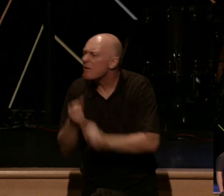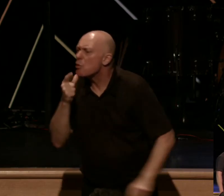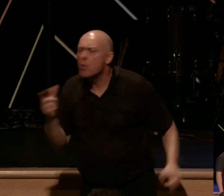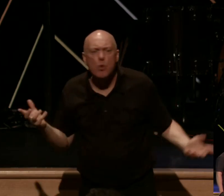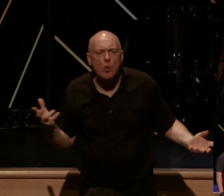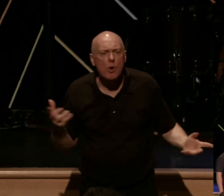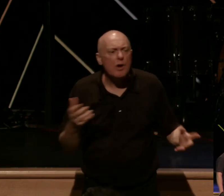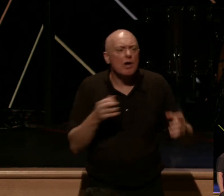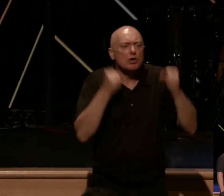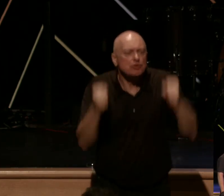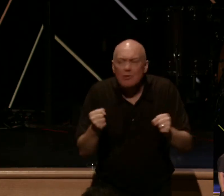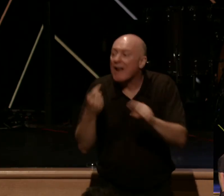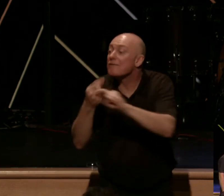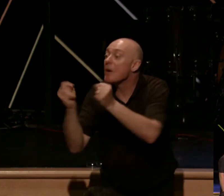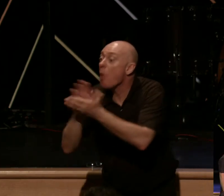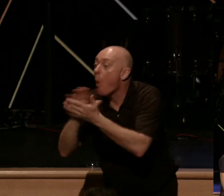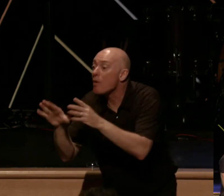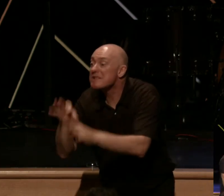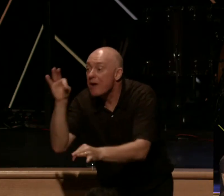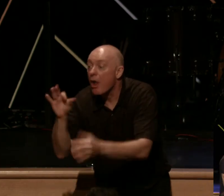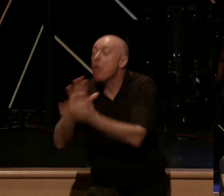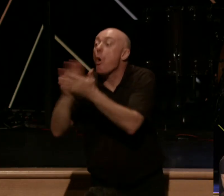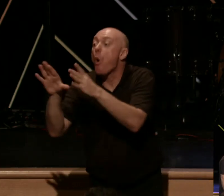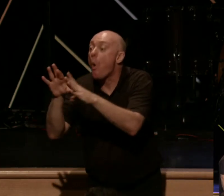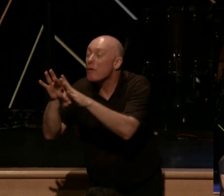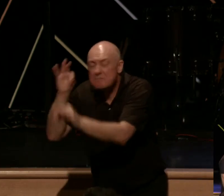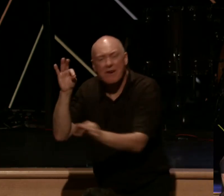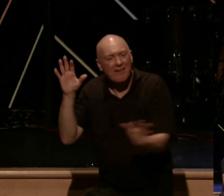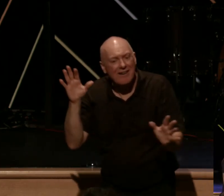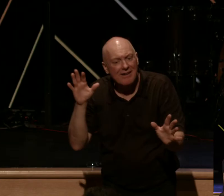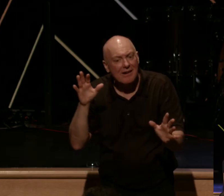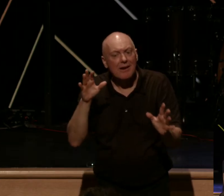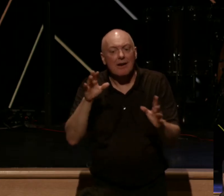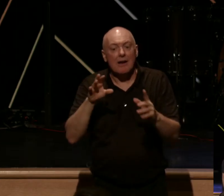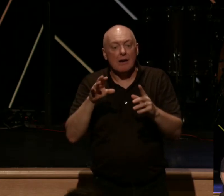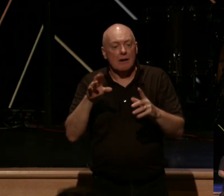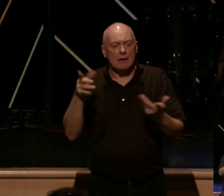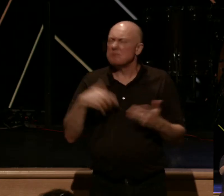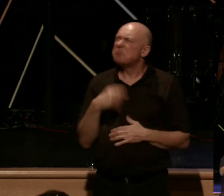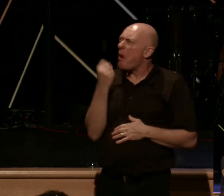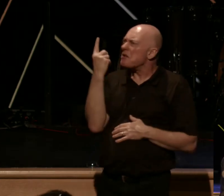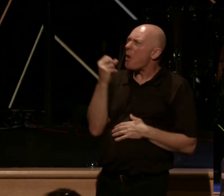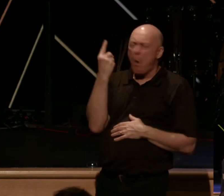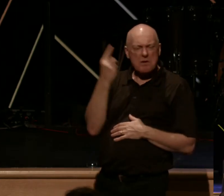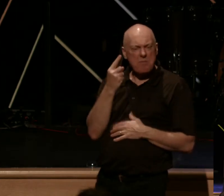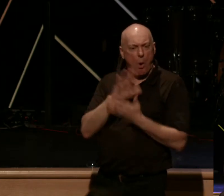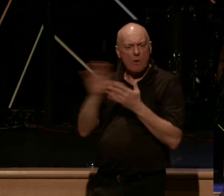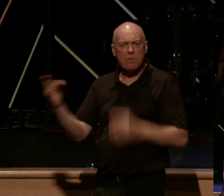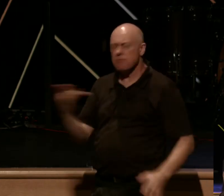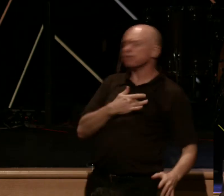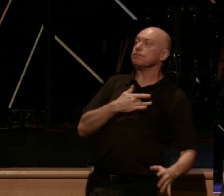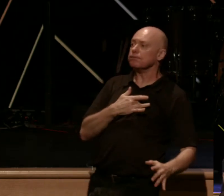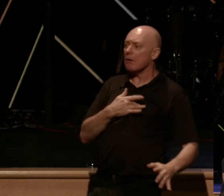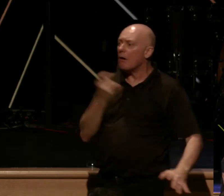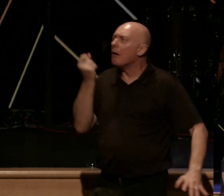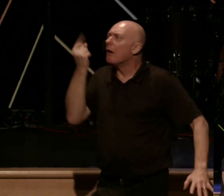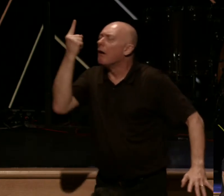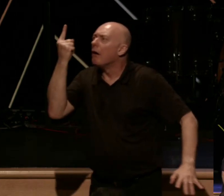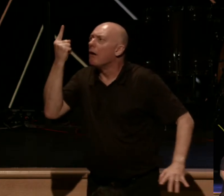Strength from the Holy Spirit. Strength from the Holy Spirit to comprehend, to understand something, to comprehend with all the saints.